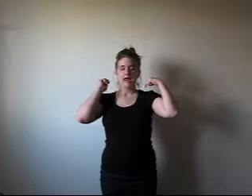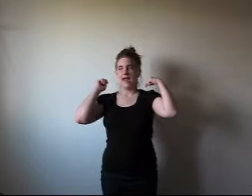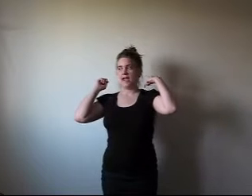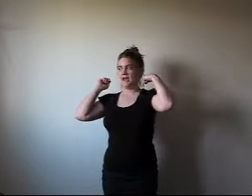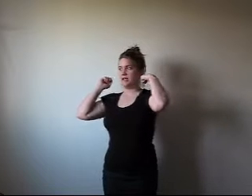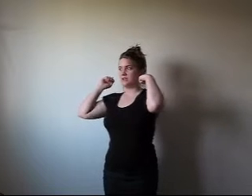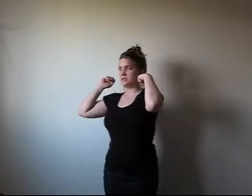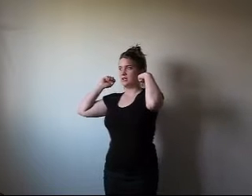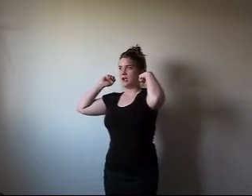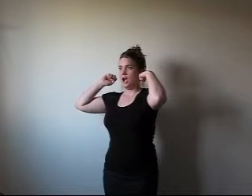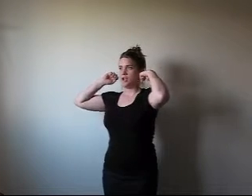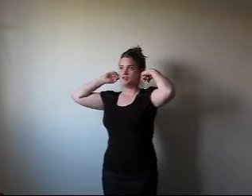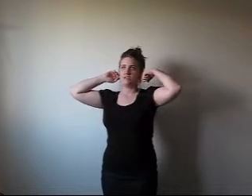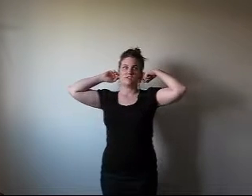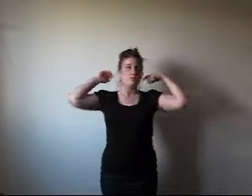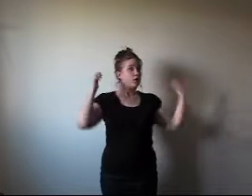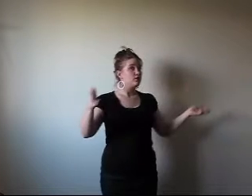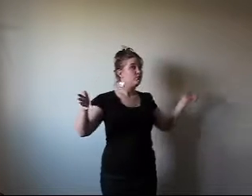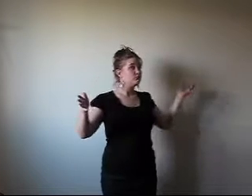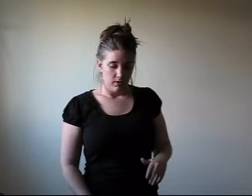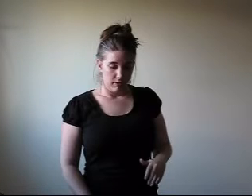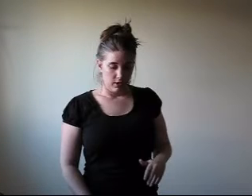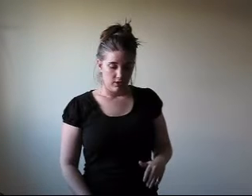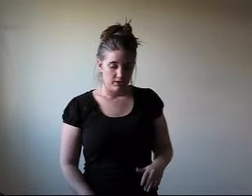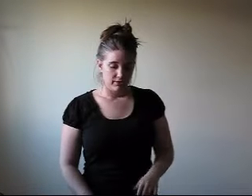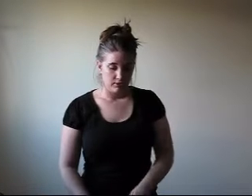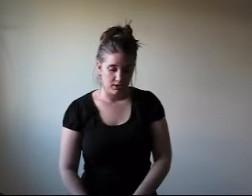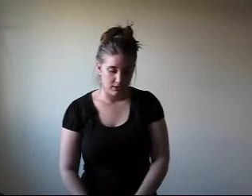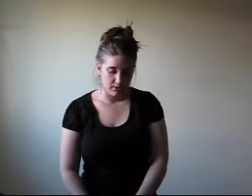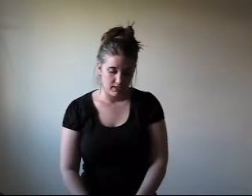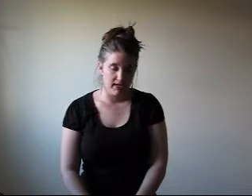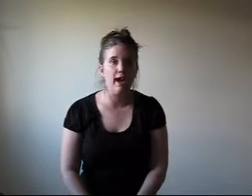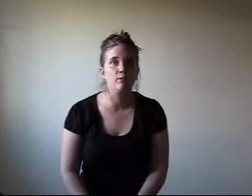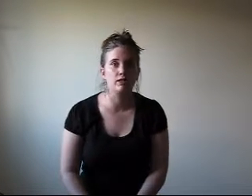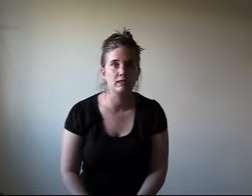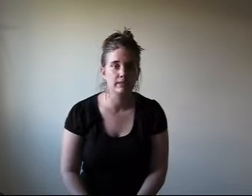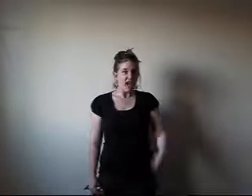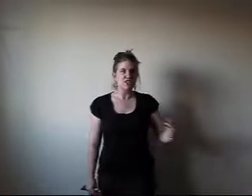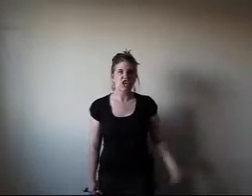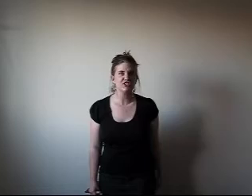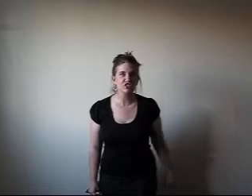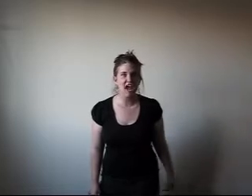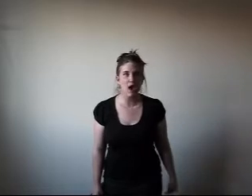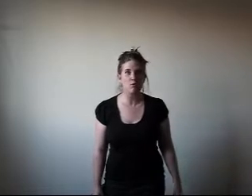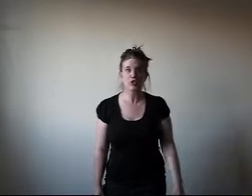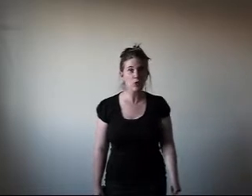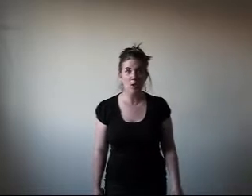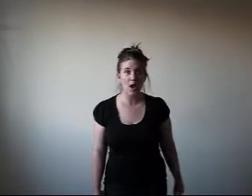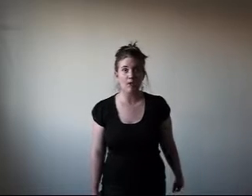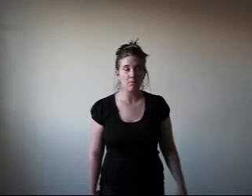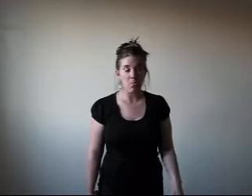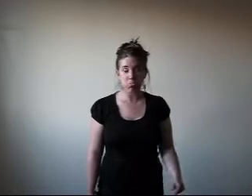and I just didn't want to. Thank goodness for digital cameras. It doesn't count. Well, you're my...